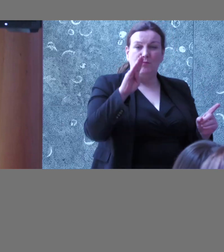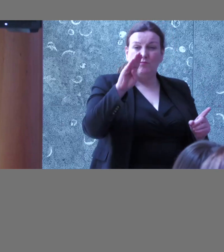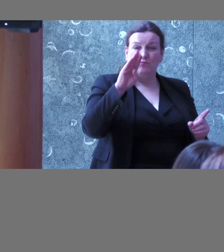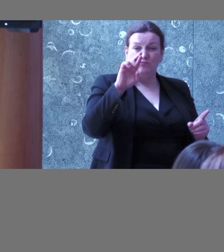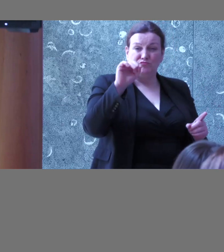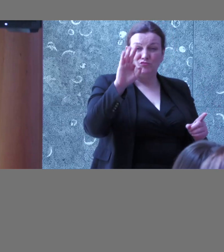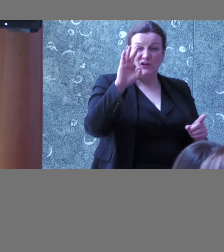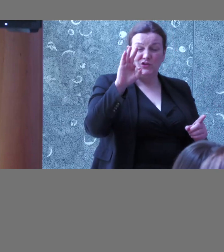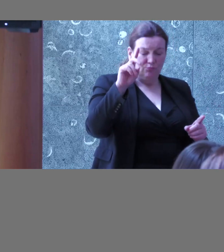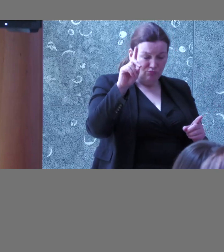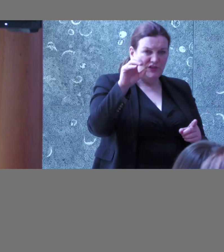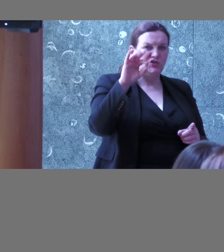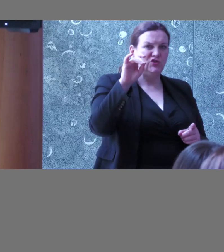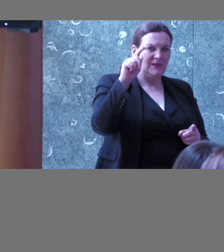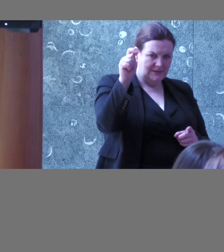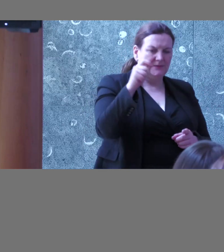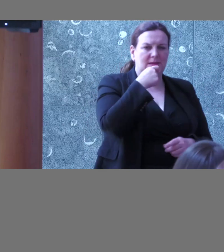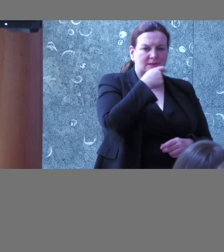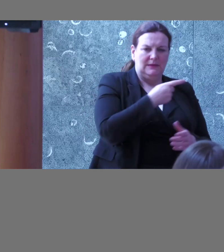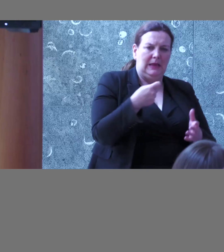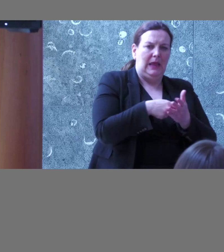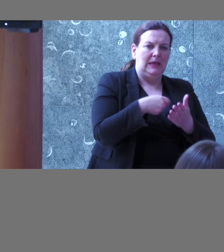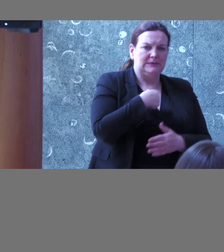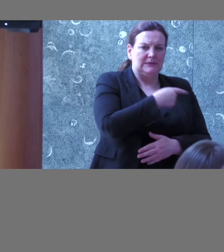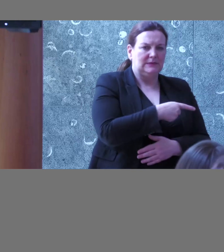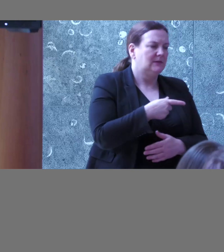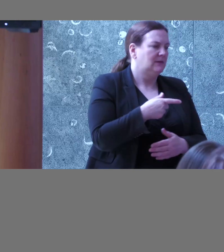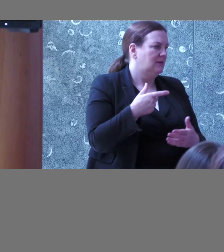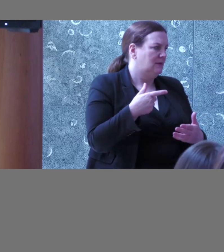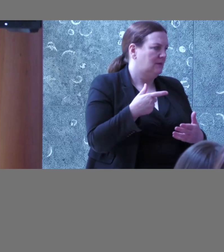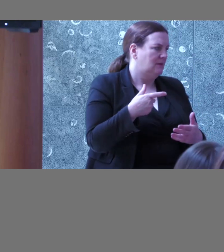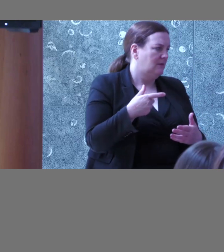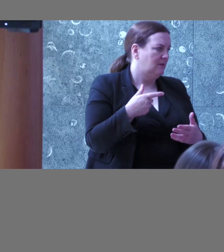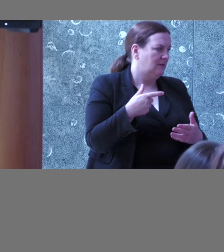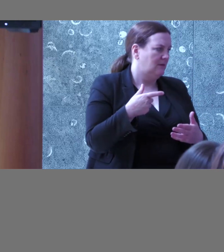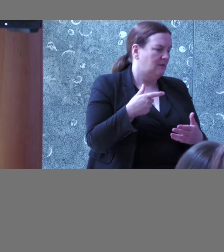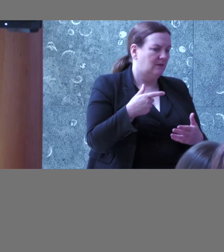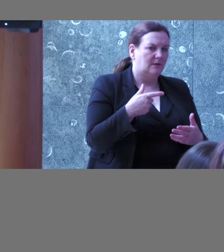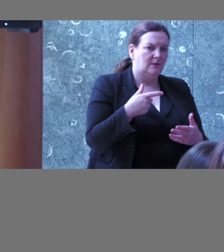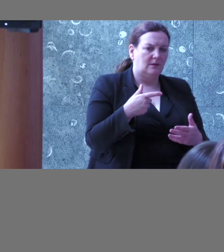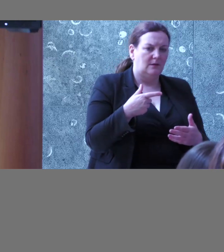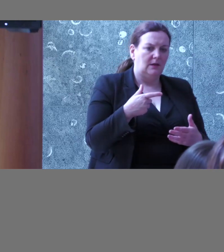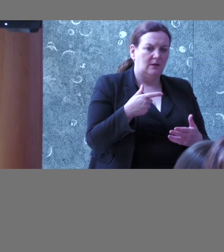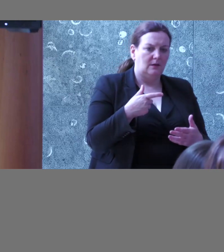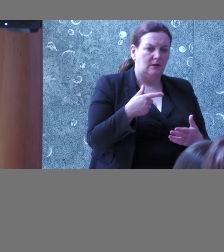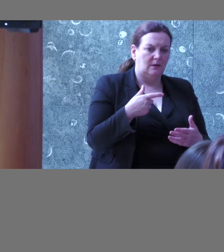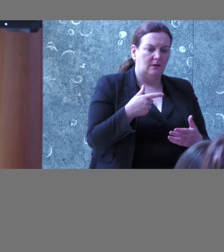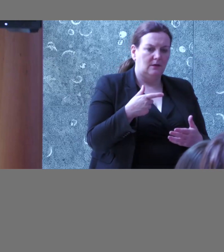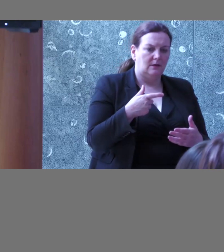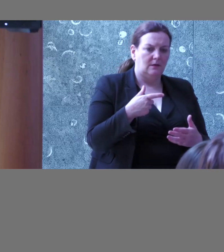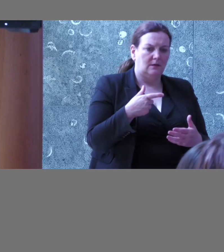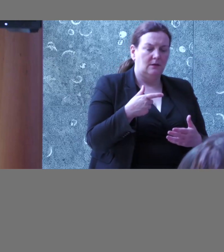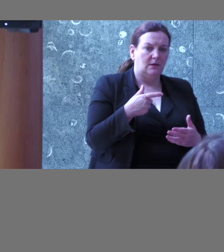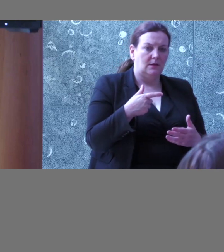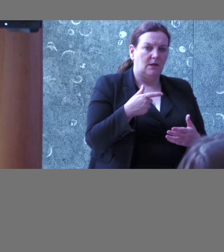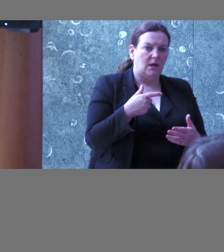I suppose we do use tools like X and things like that in our process but if I'm being really honest none of us are